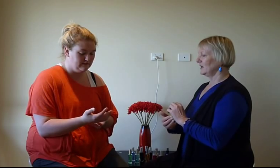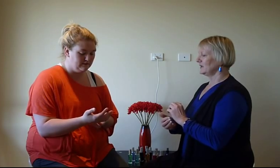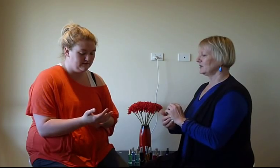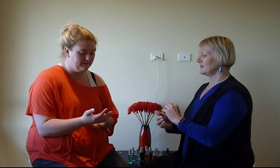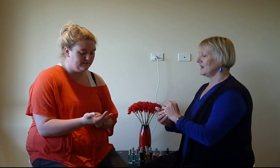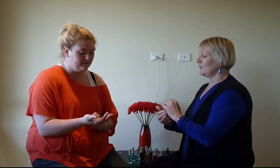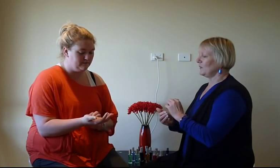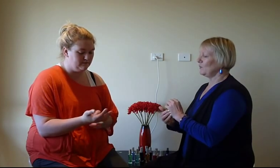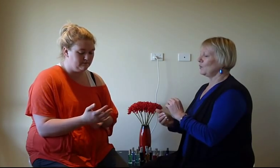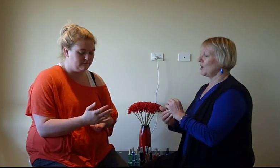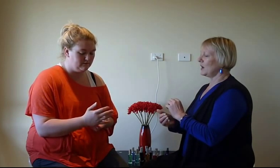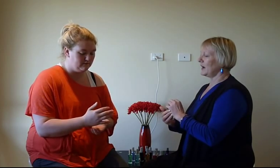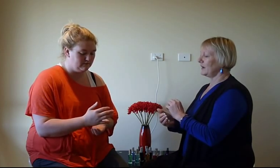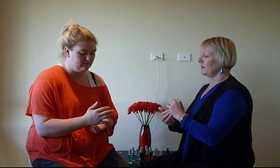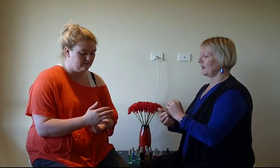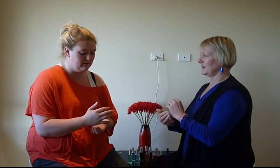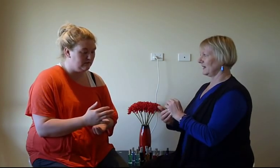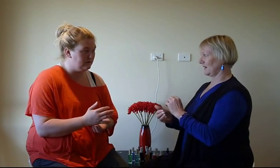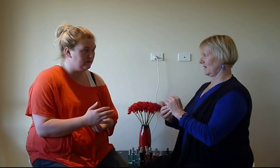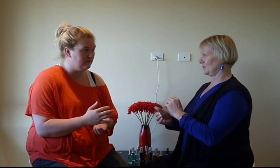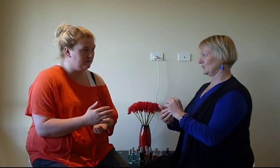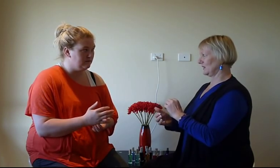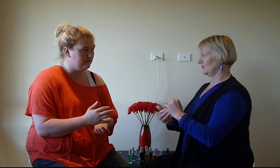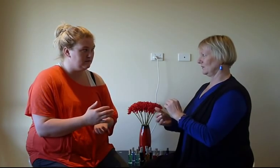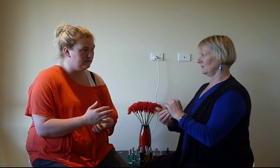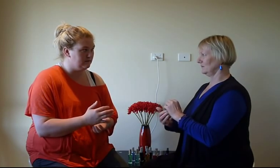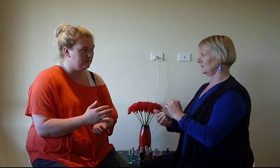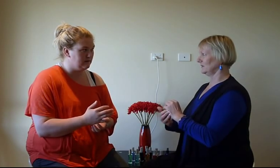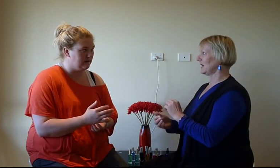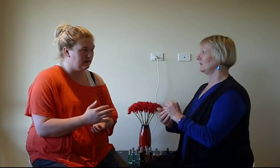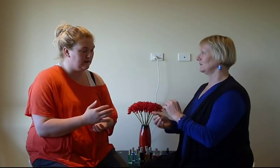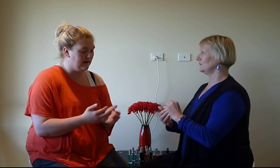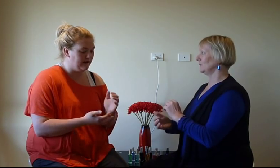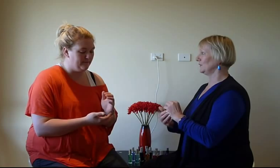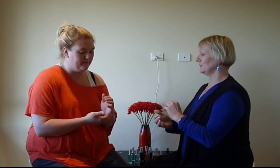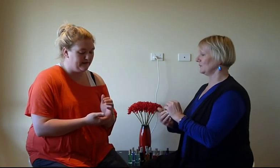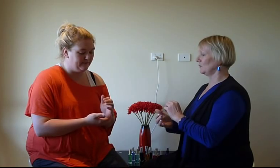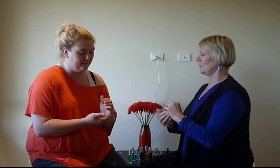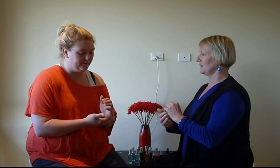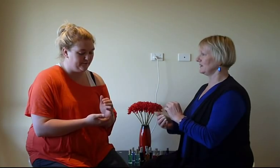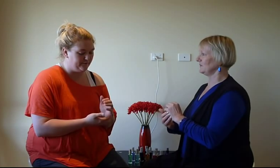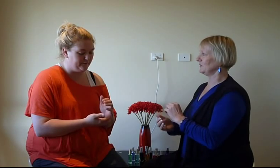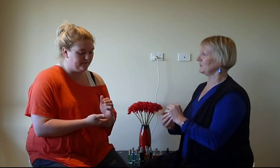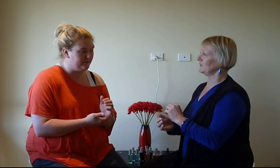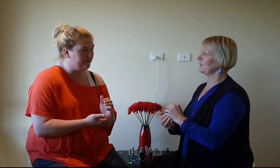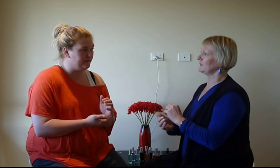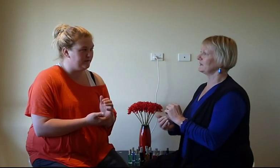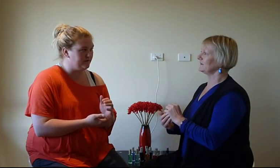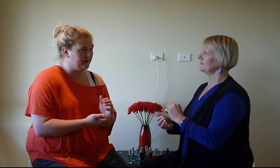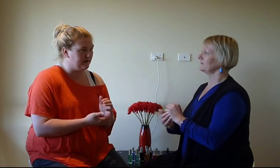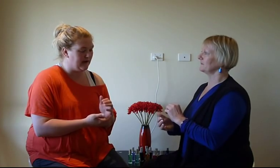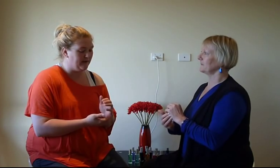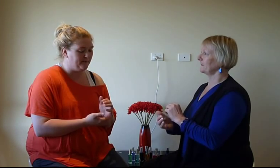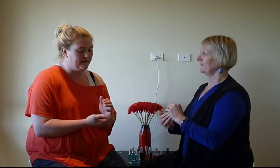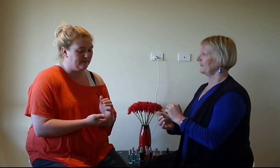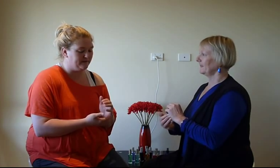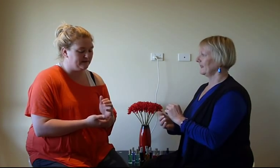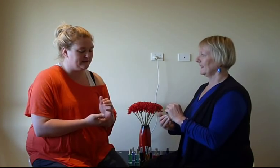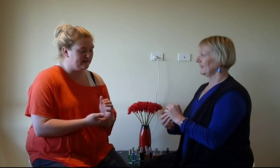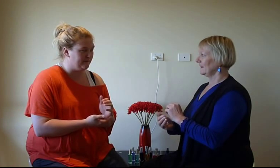let's just start with why you had to get carpal tunnel done first. What were the symptoms first? Numbness in